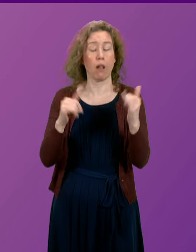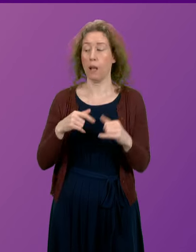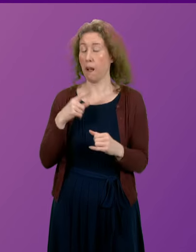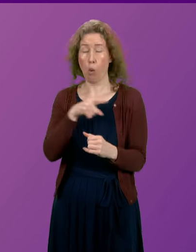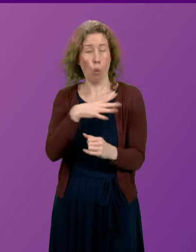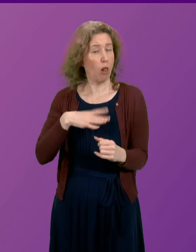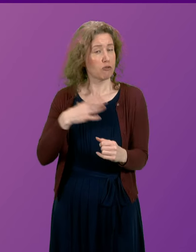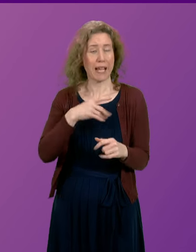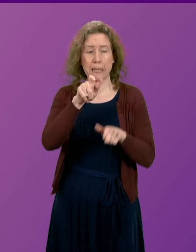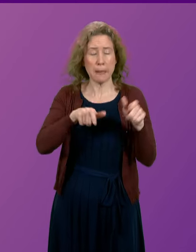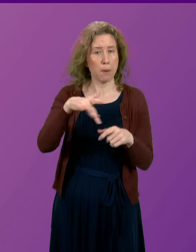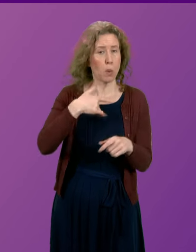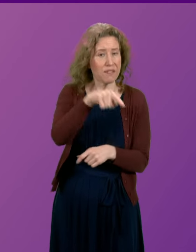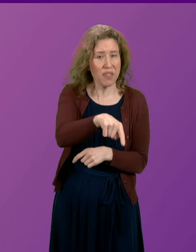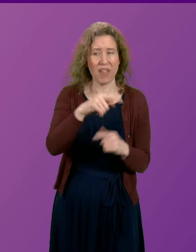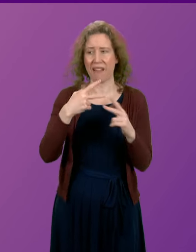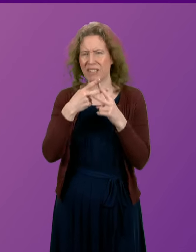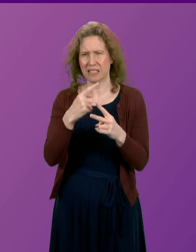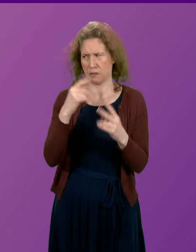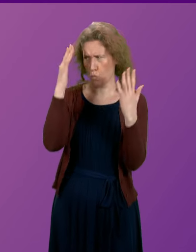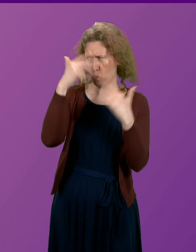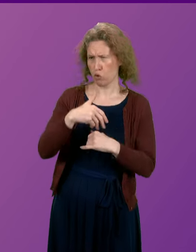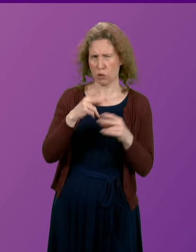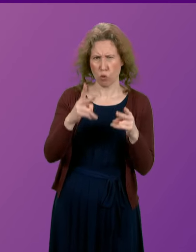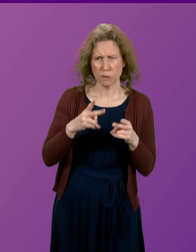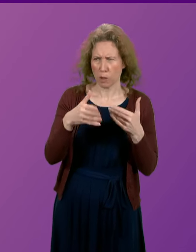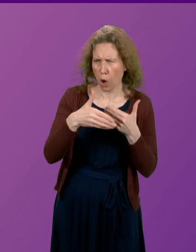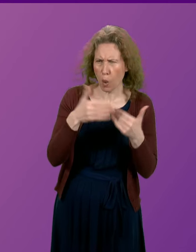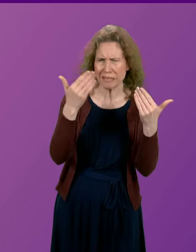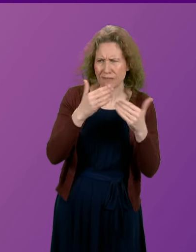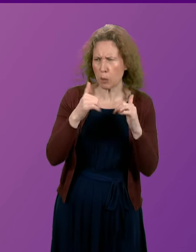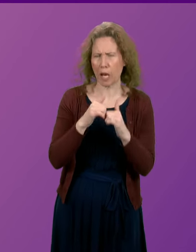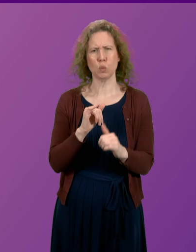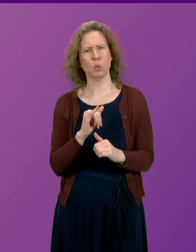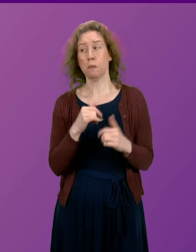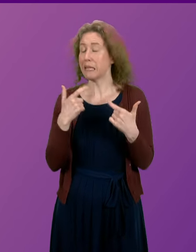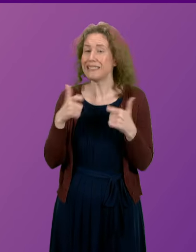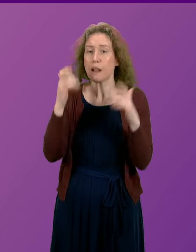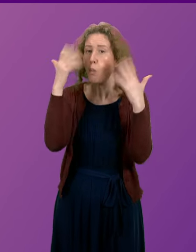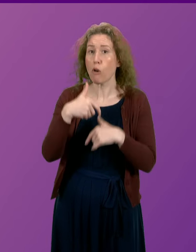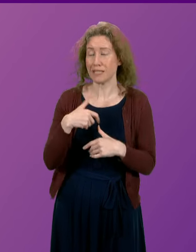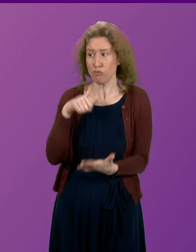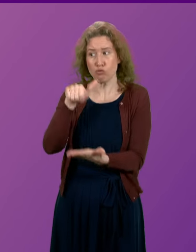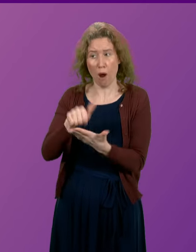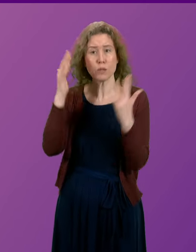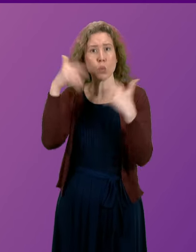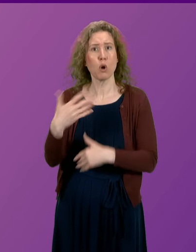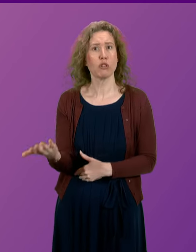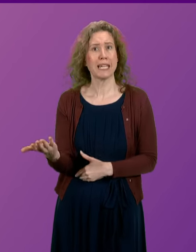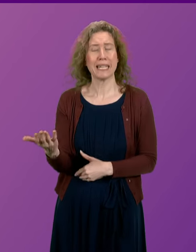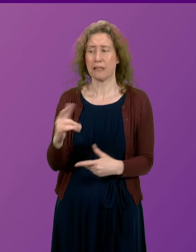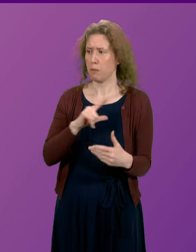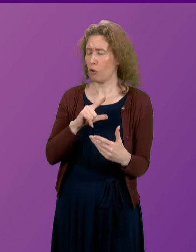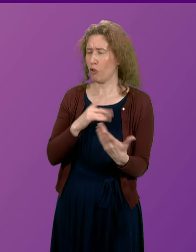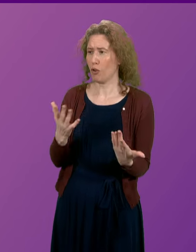and visitors were worried about the situation. They are still worried now, and they are right to be worried, because